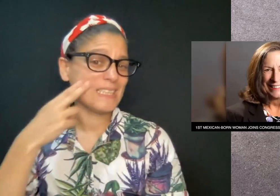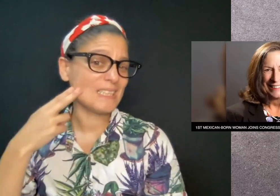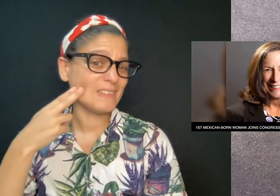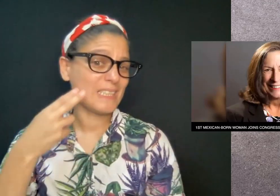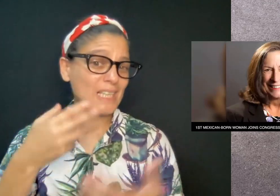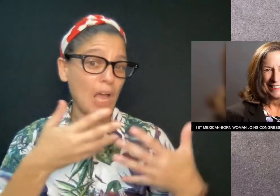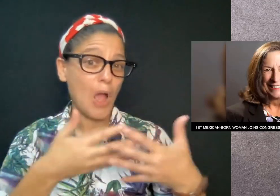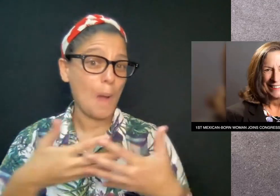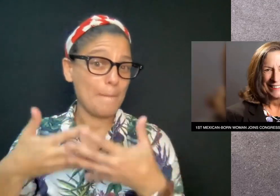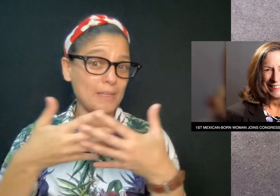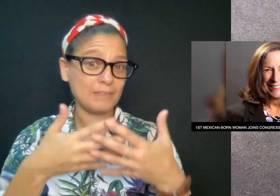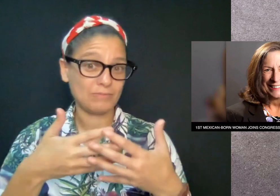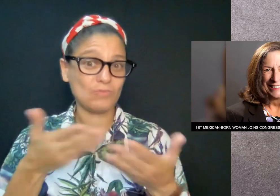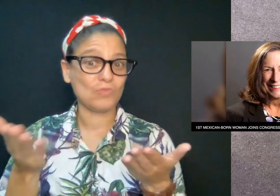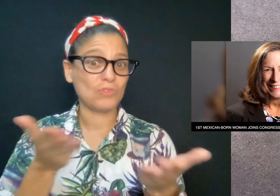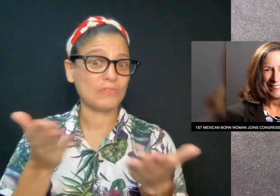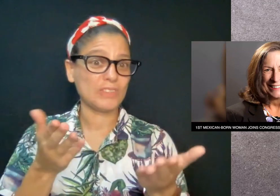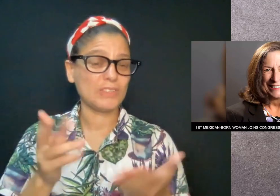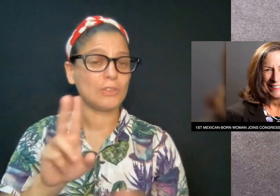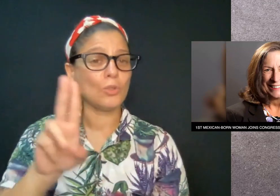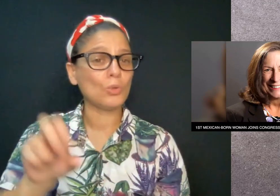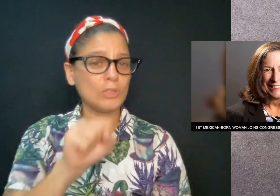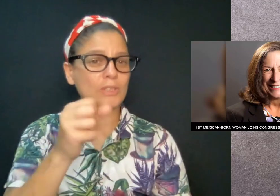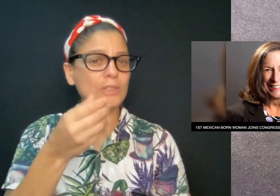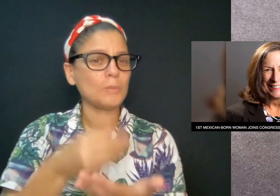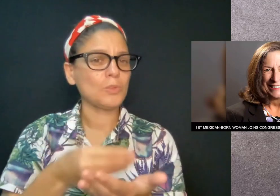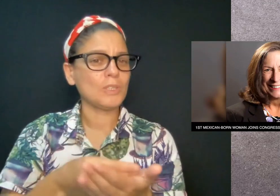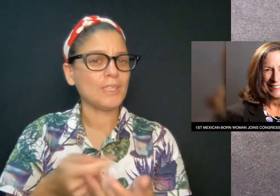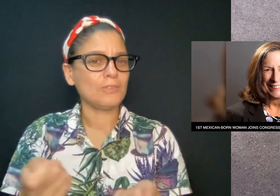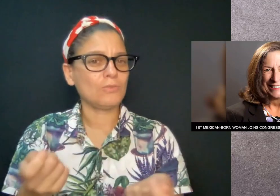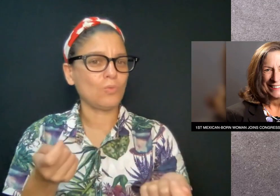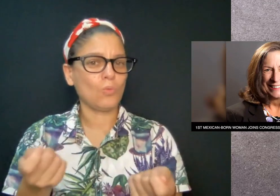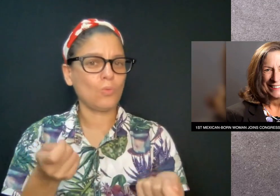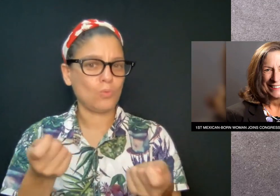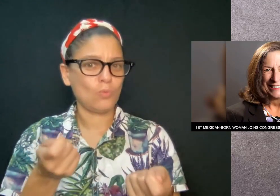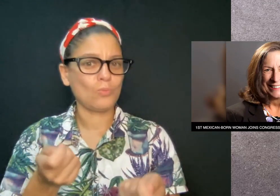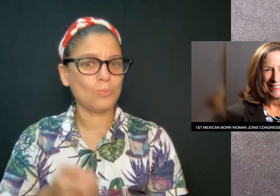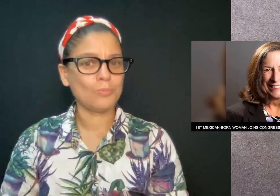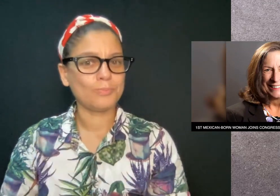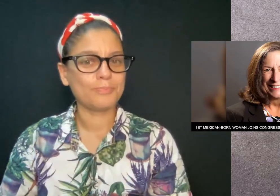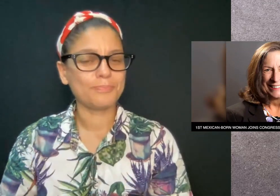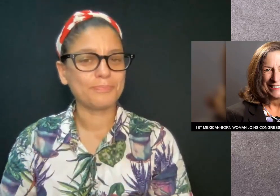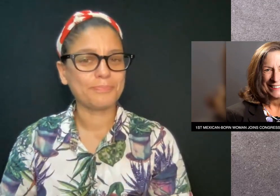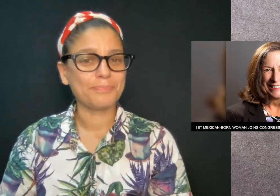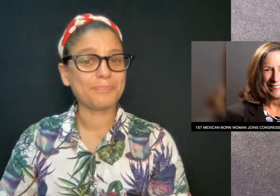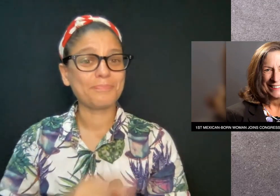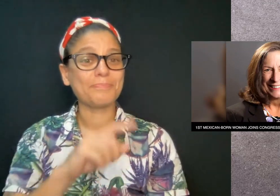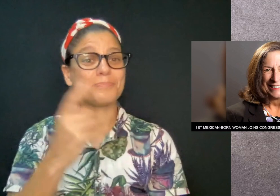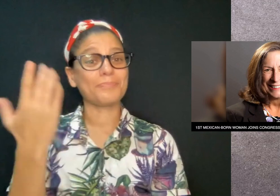And Marilyn Malerba is the first Native American to serve as U.S. Treasurer.